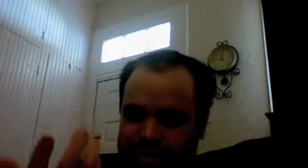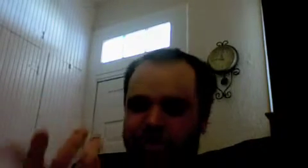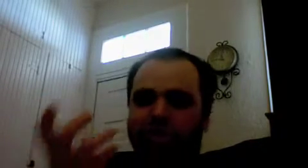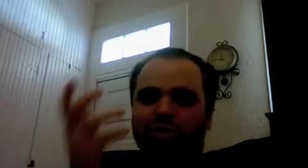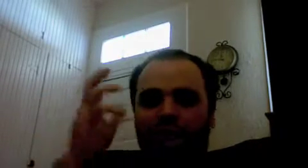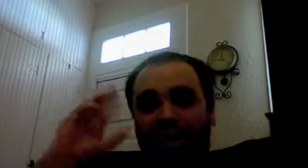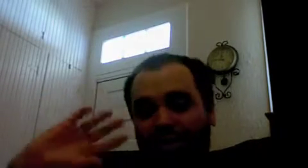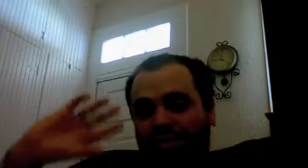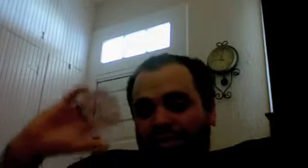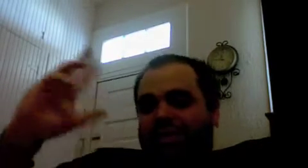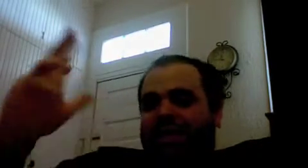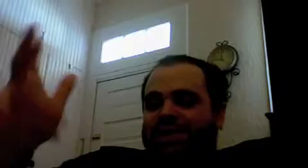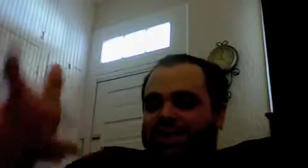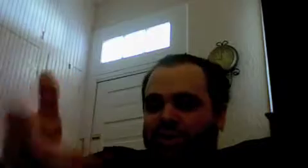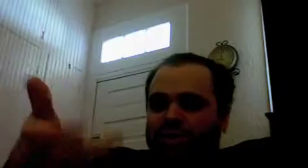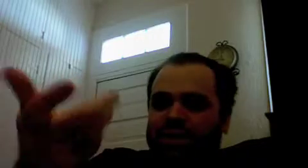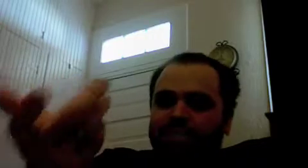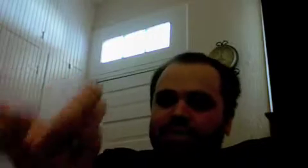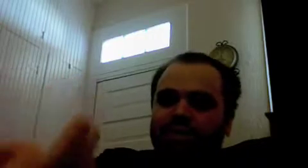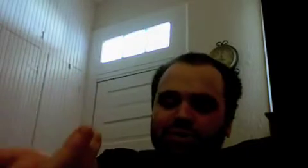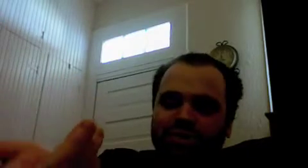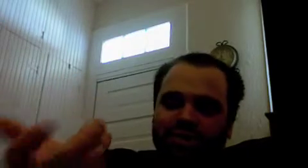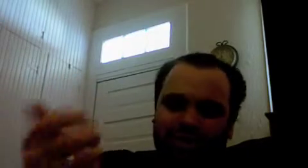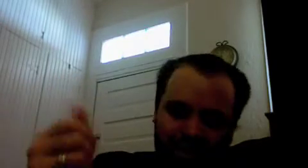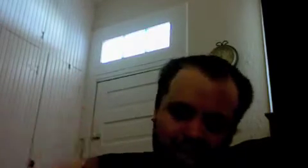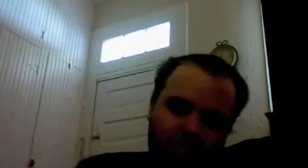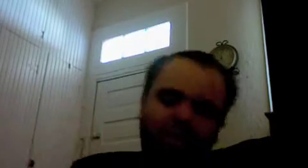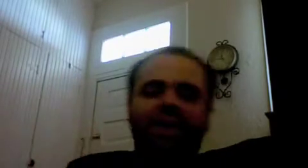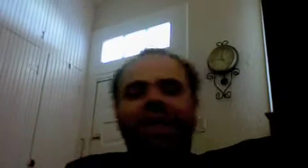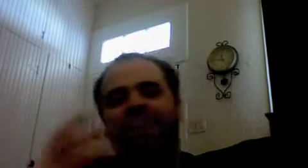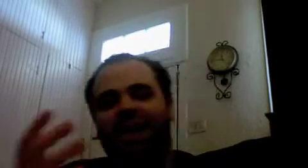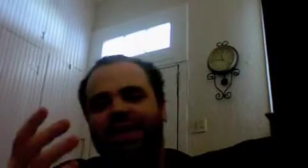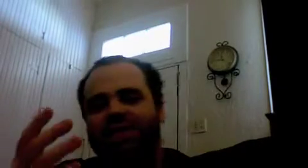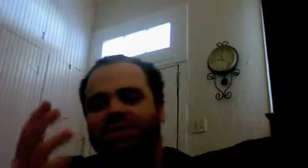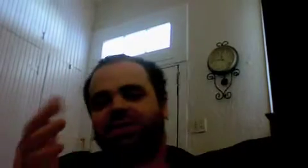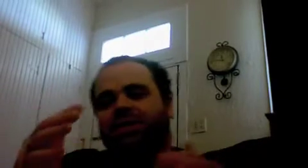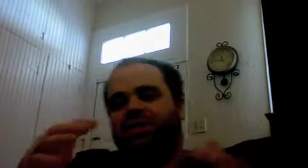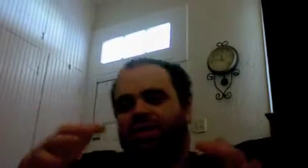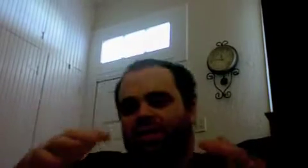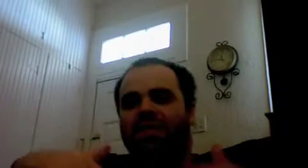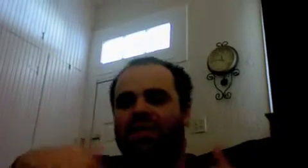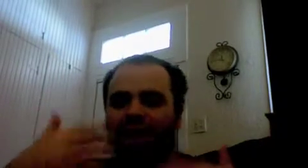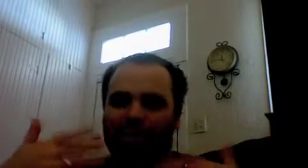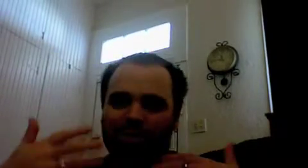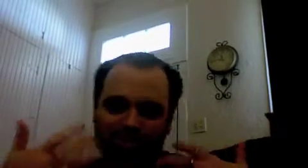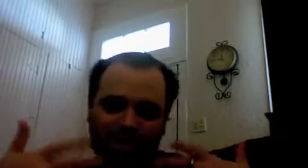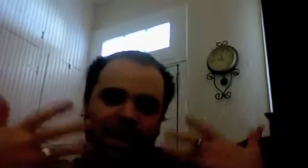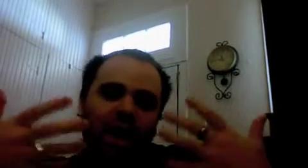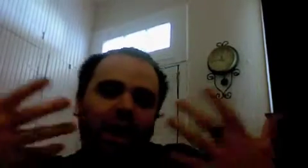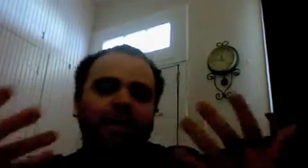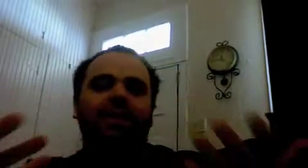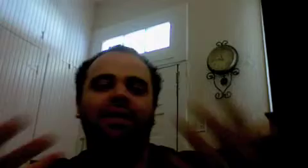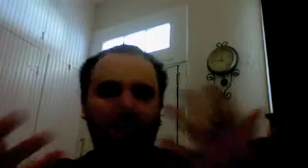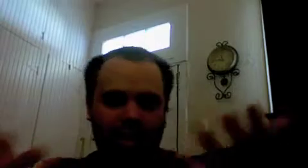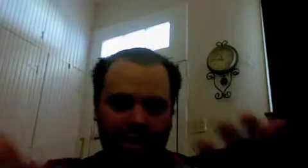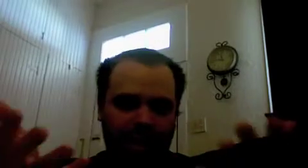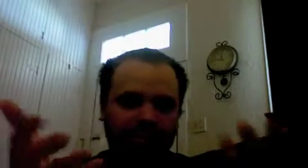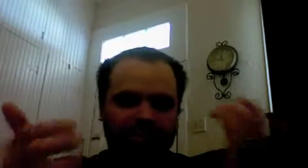the shoe and then understands the shoe that he produces right that is the cobbler becoming a cobbler